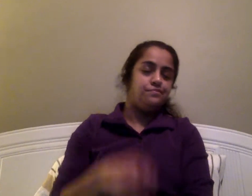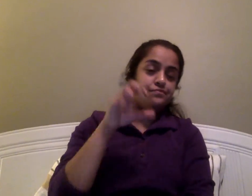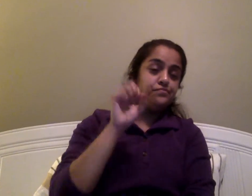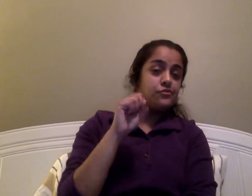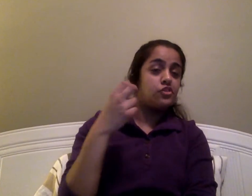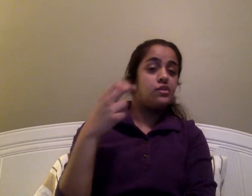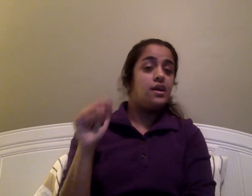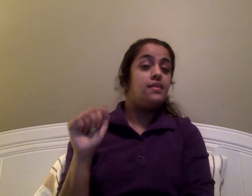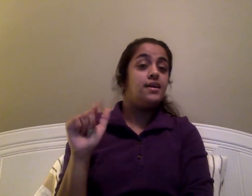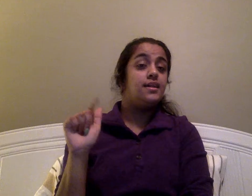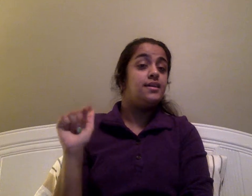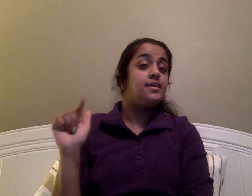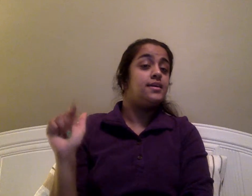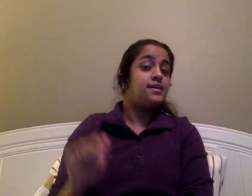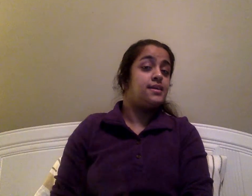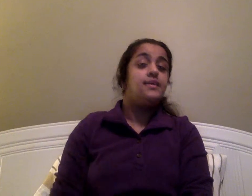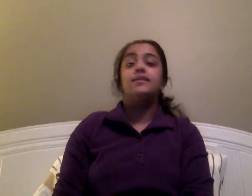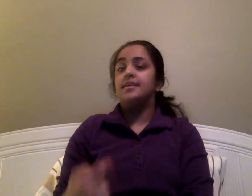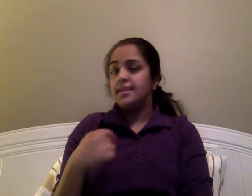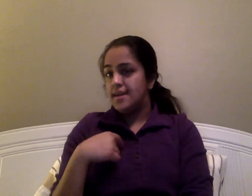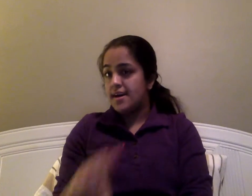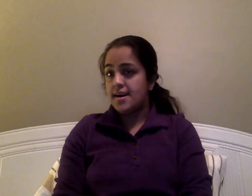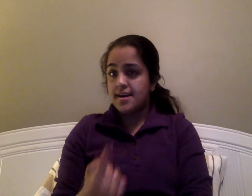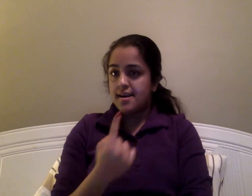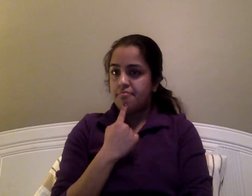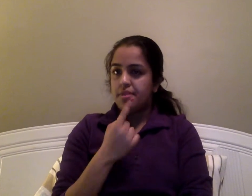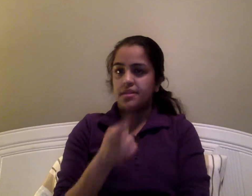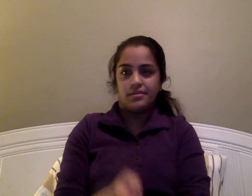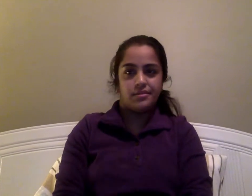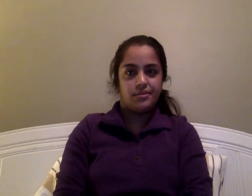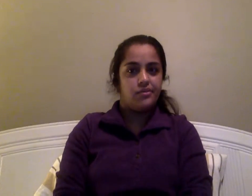Sha-la-la-la, I miss you.